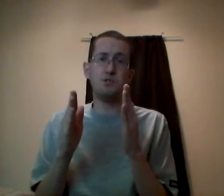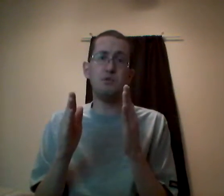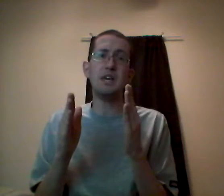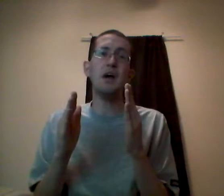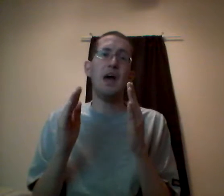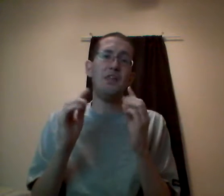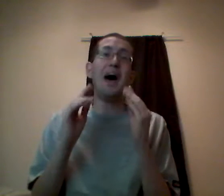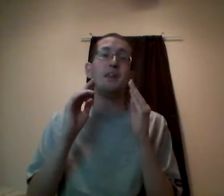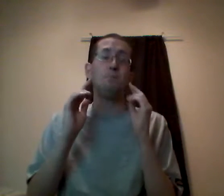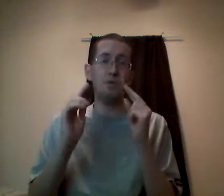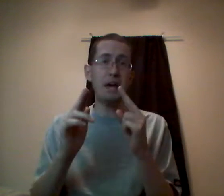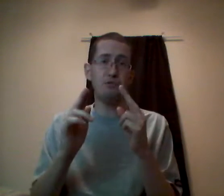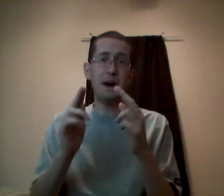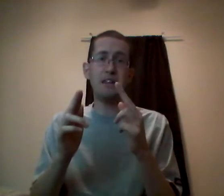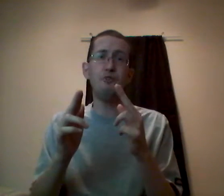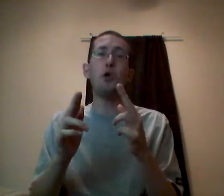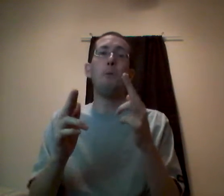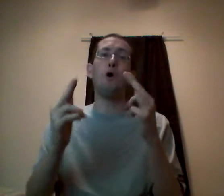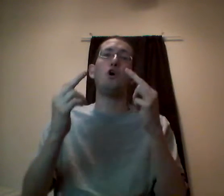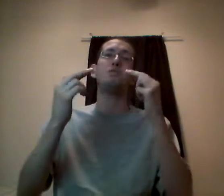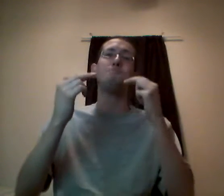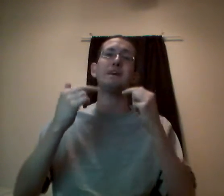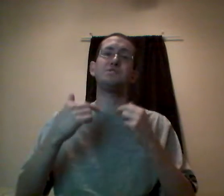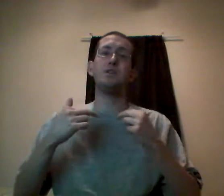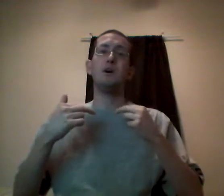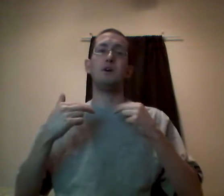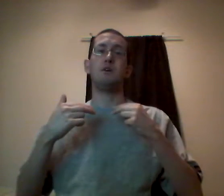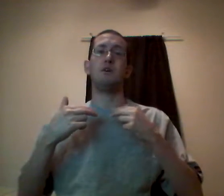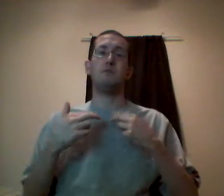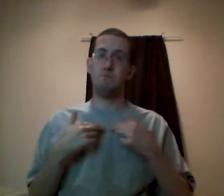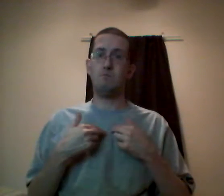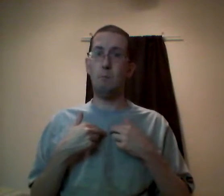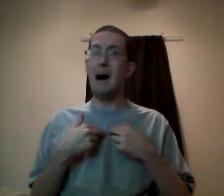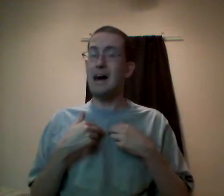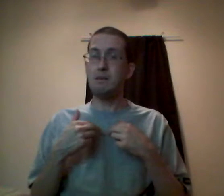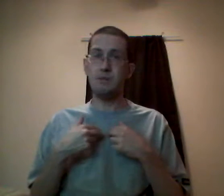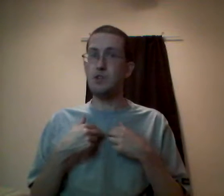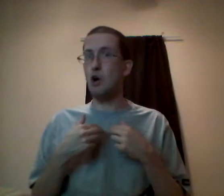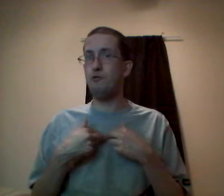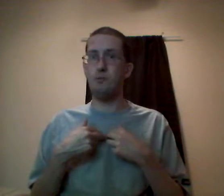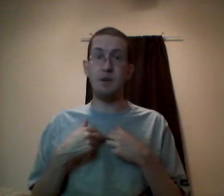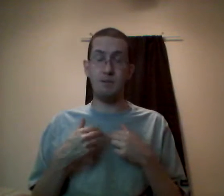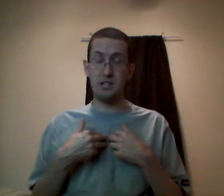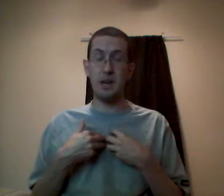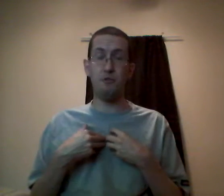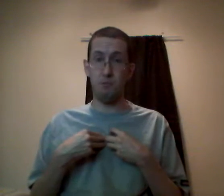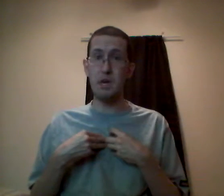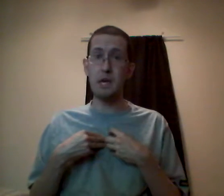is unique. And that playthrough, by default, partly makes it my... You know, for an example for me,